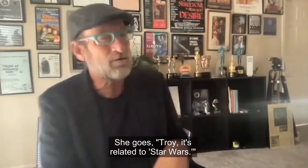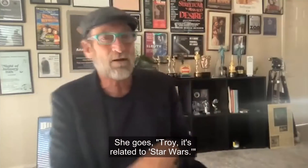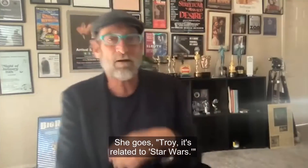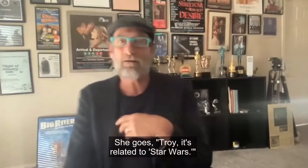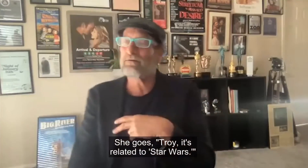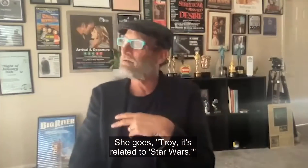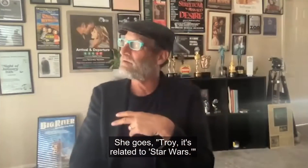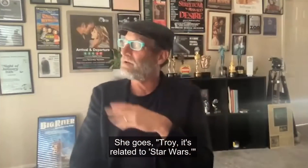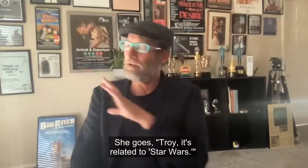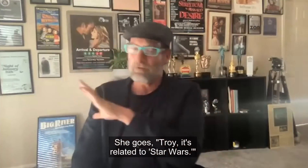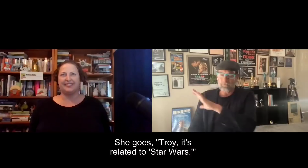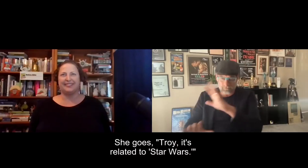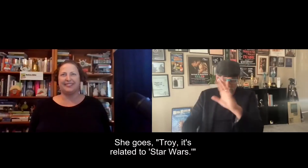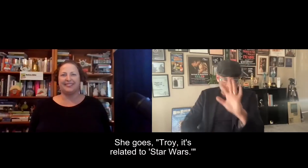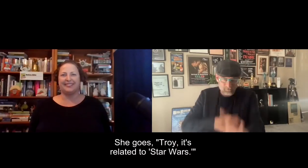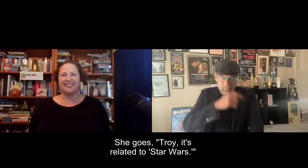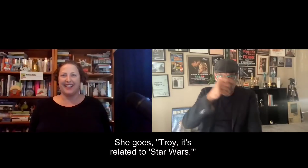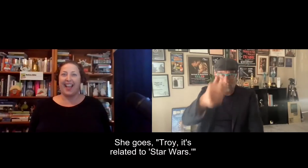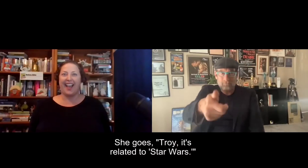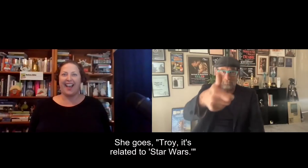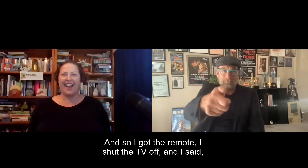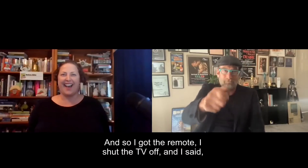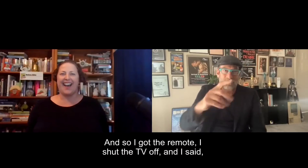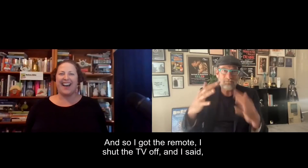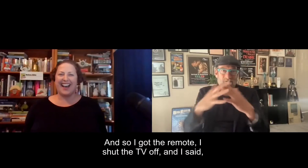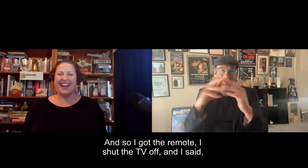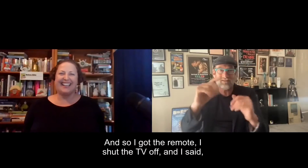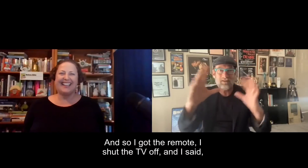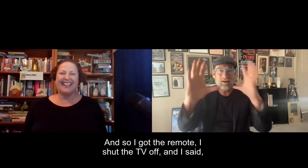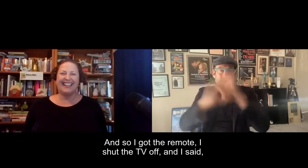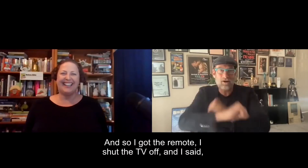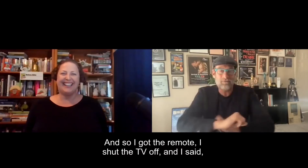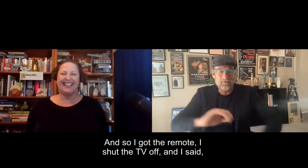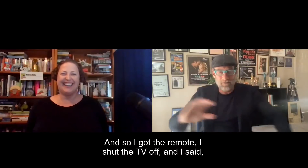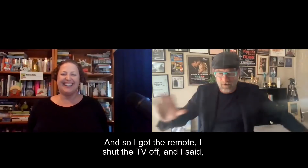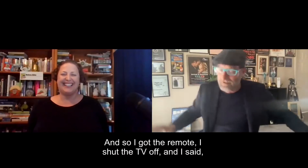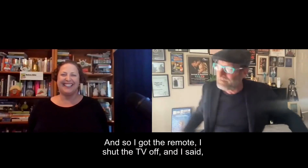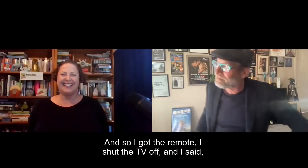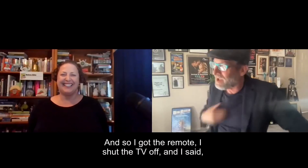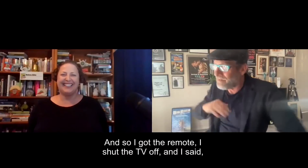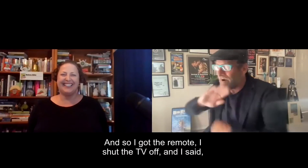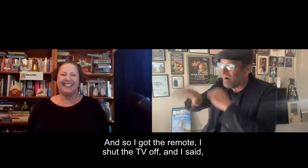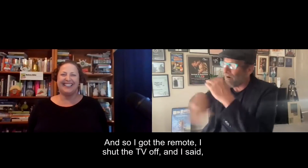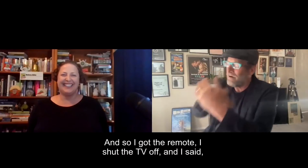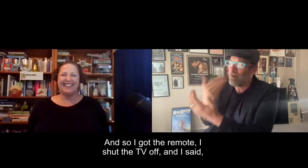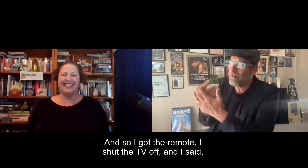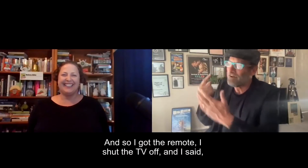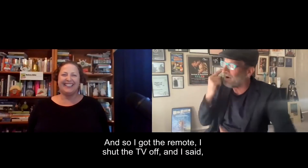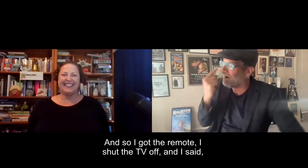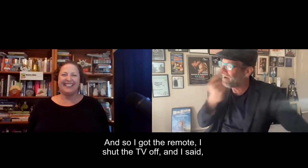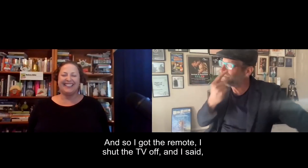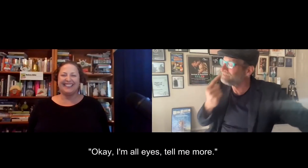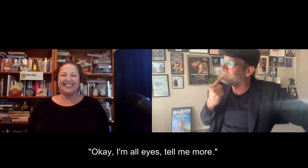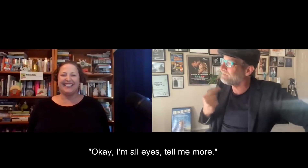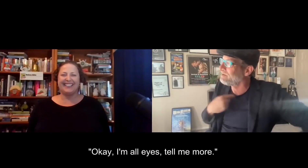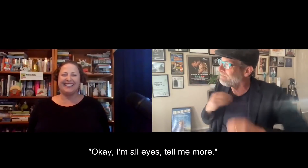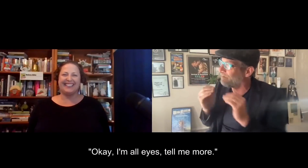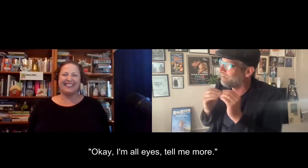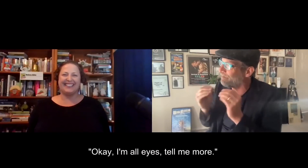it's related to Star Wars. And so I got the remote, I shut the TV off, and I said, OK, I'm all